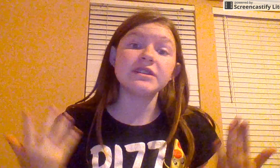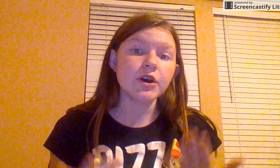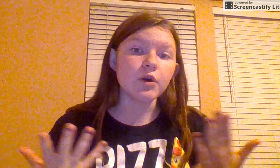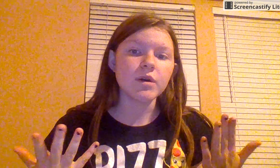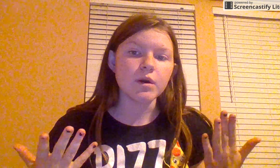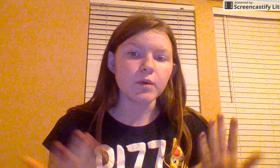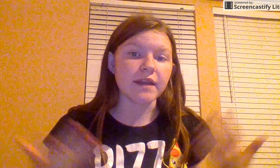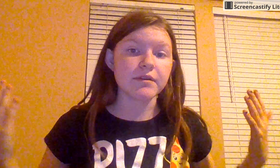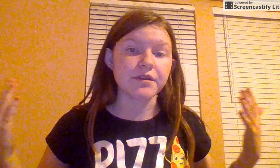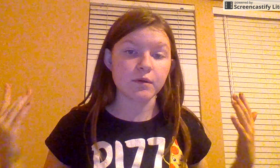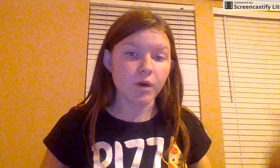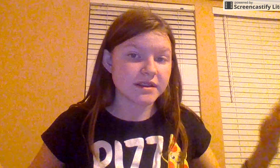know where everything was.